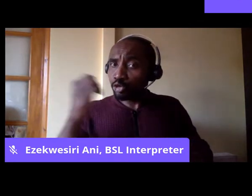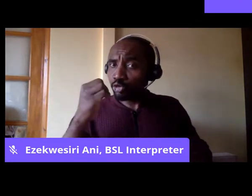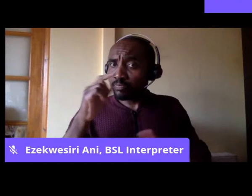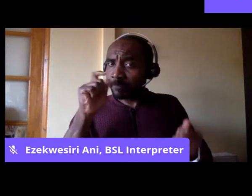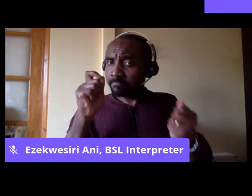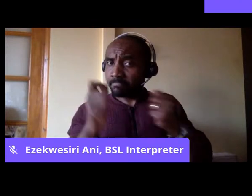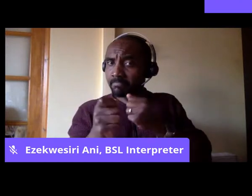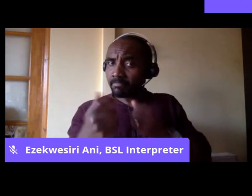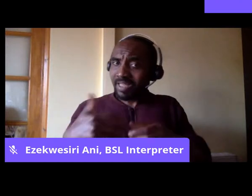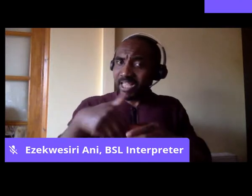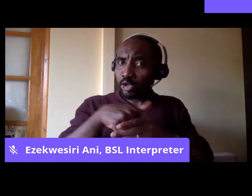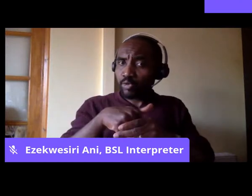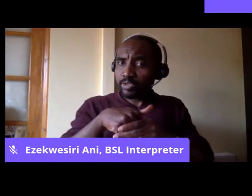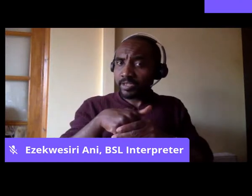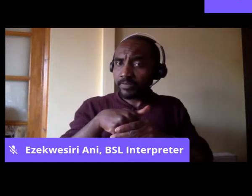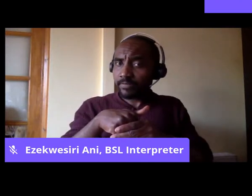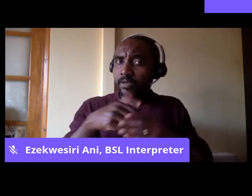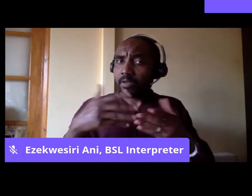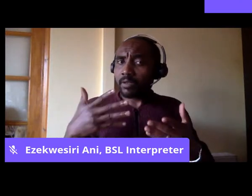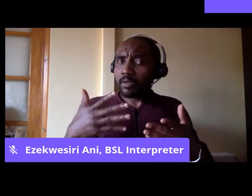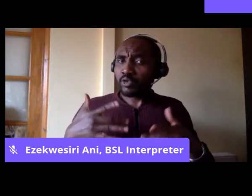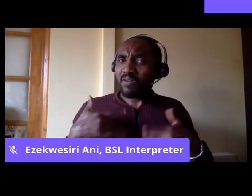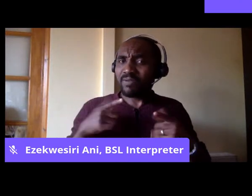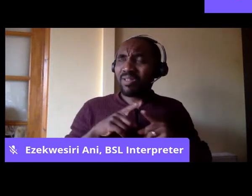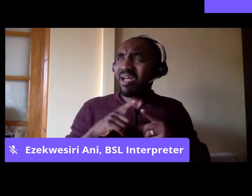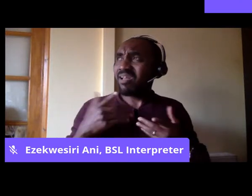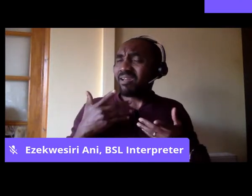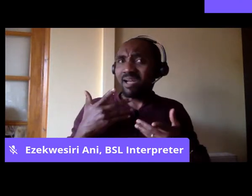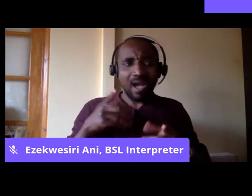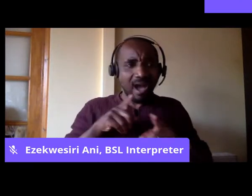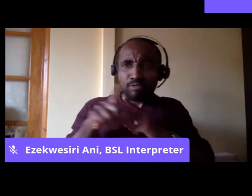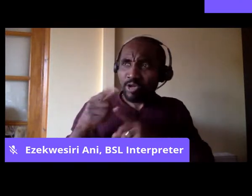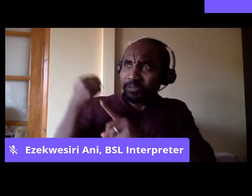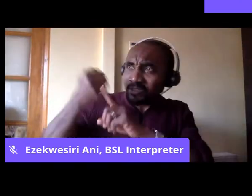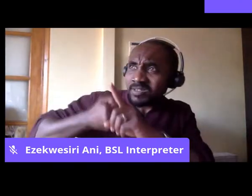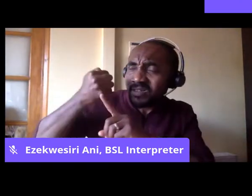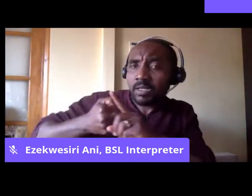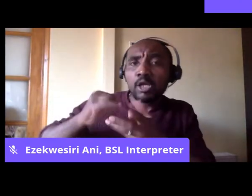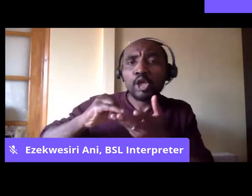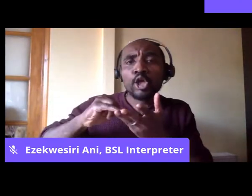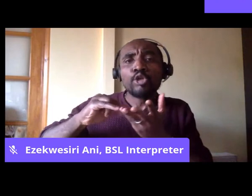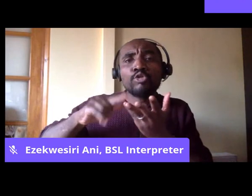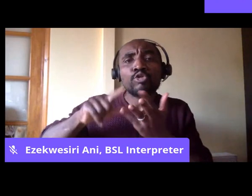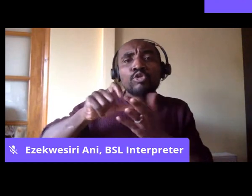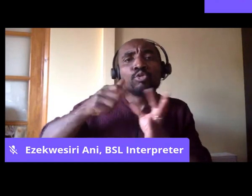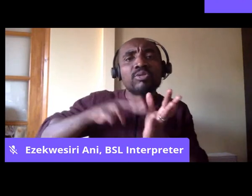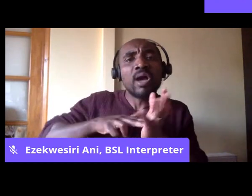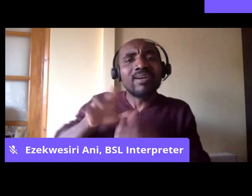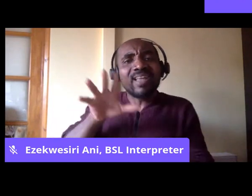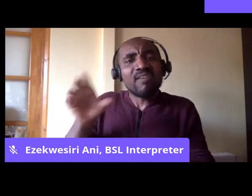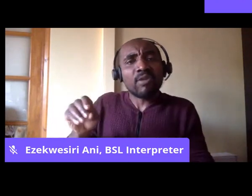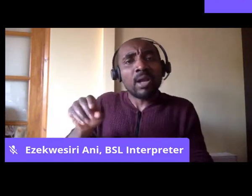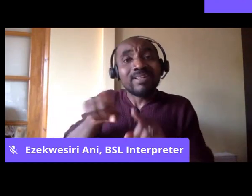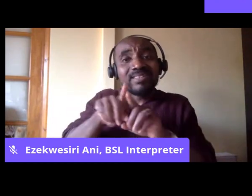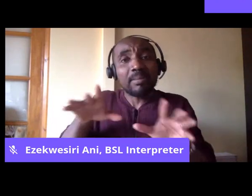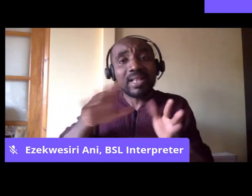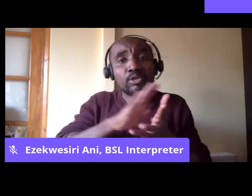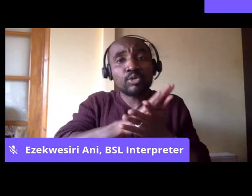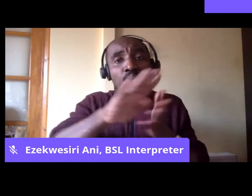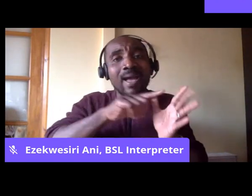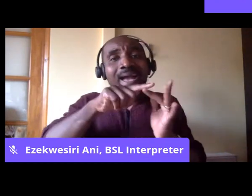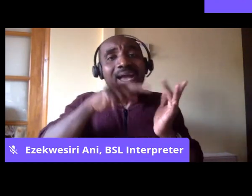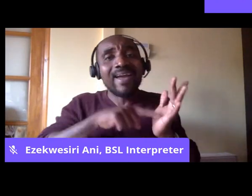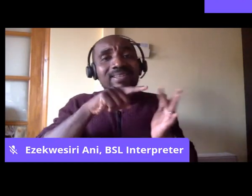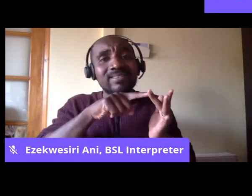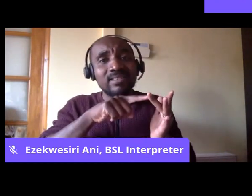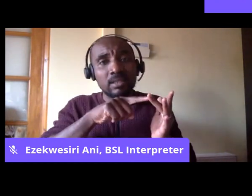of feeling almost of abandonment by the very movement I had given so much to when I was in Sudan, just as much as I've heard from friends in Haiti, just as